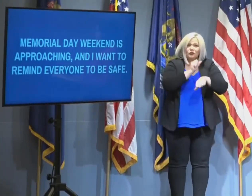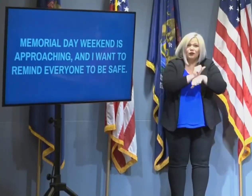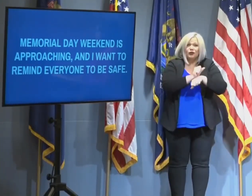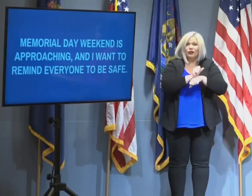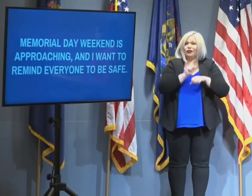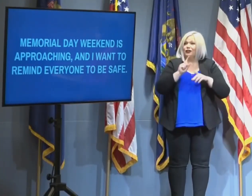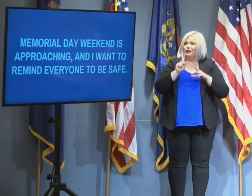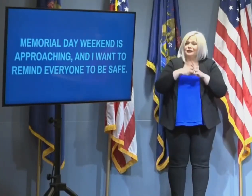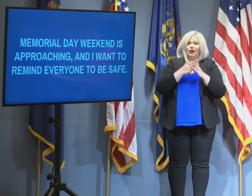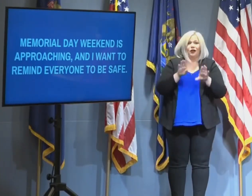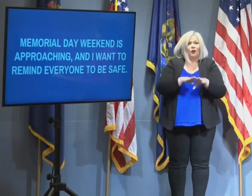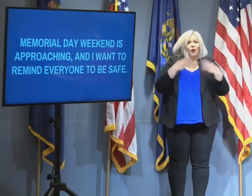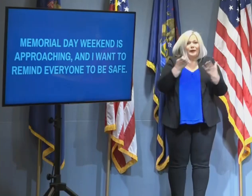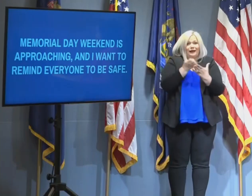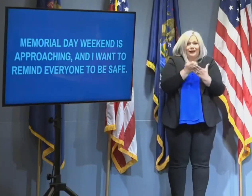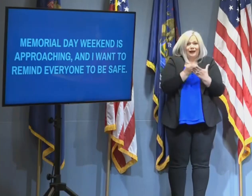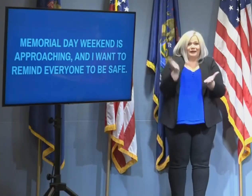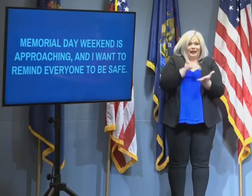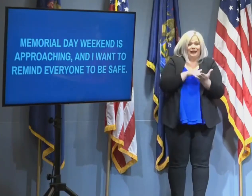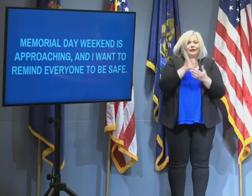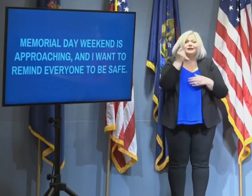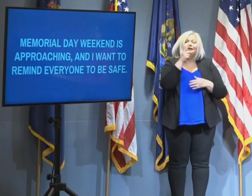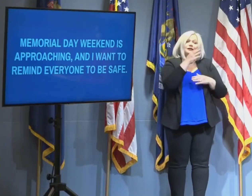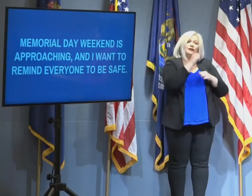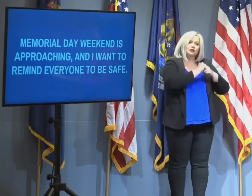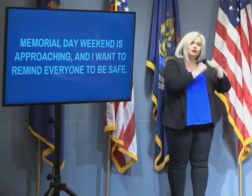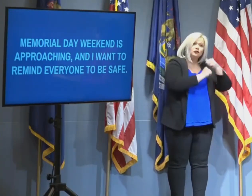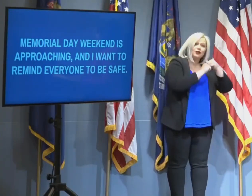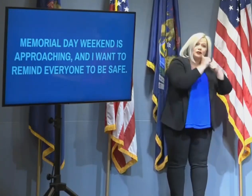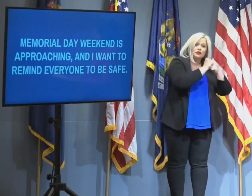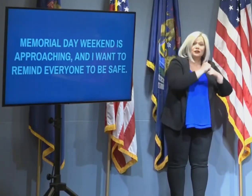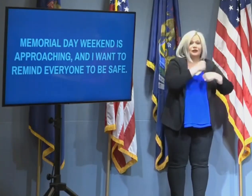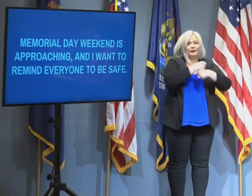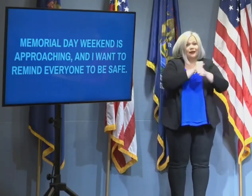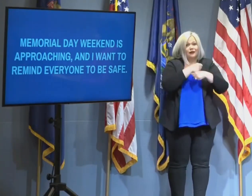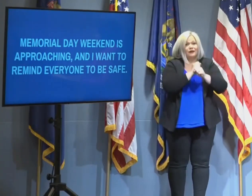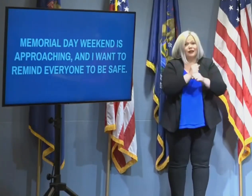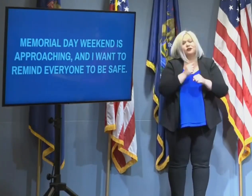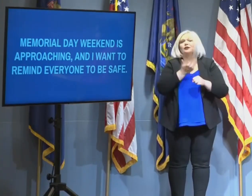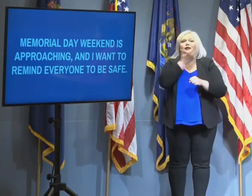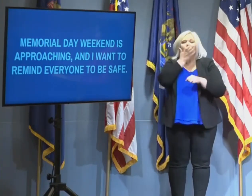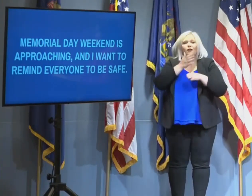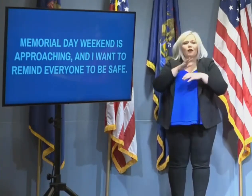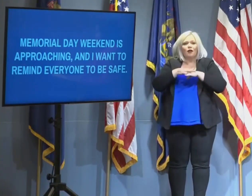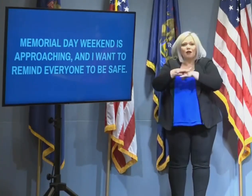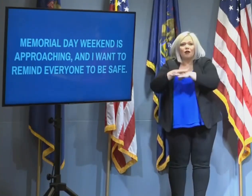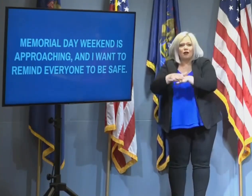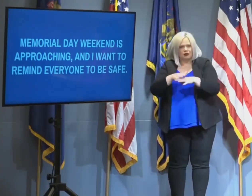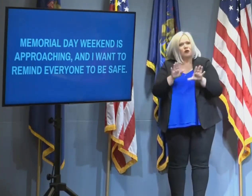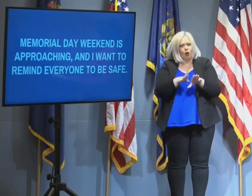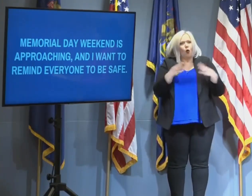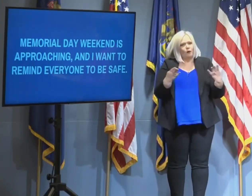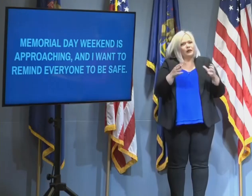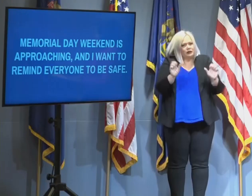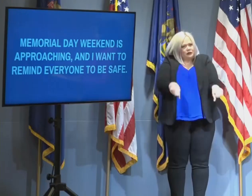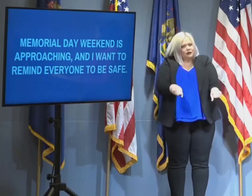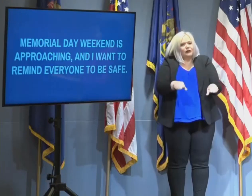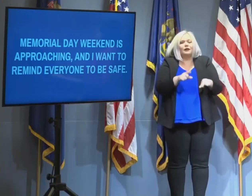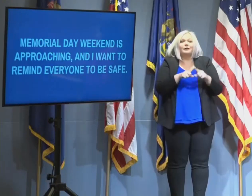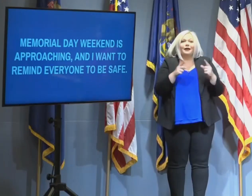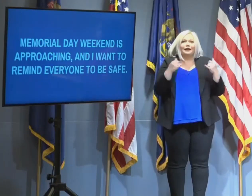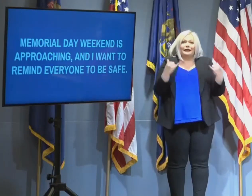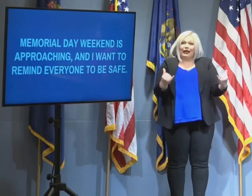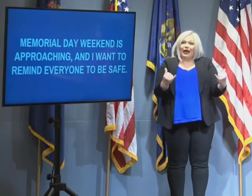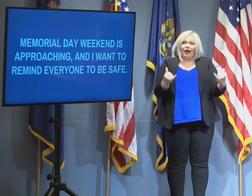already loosened some restrictions on construction, manufacturing, and lawn care. What we don't want to do is simply